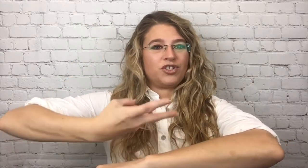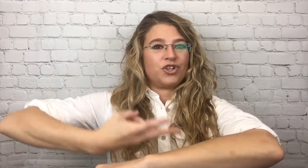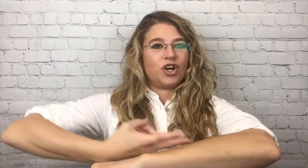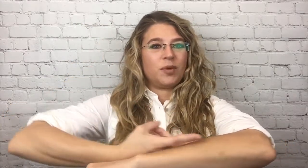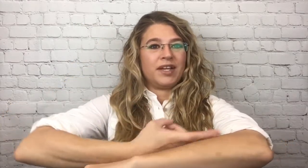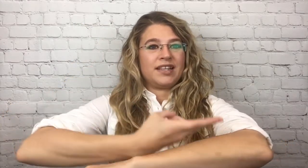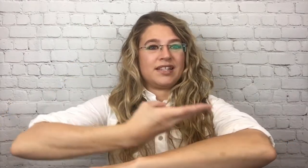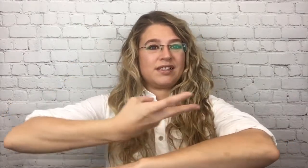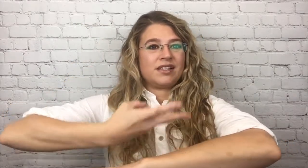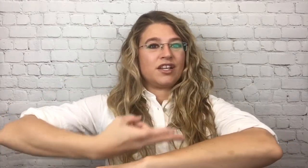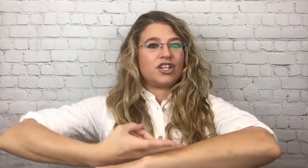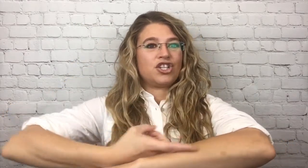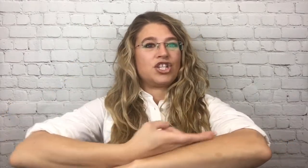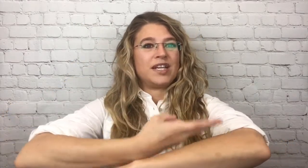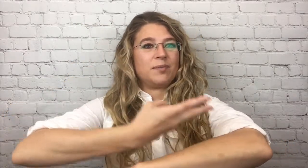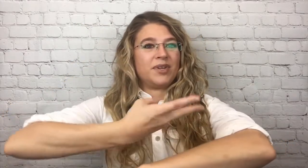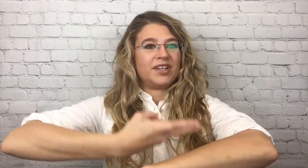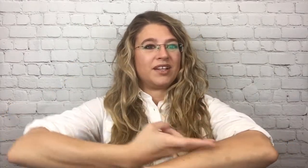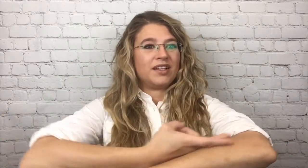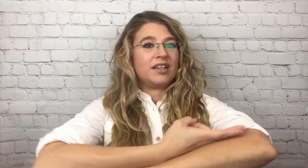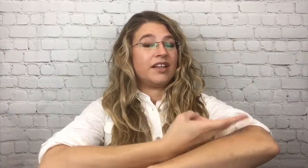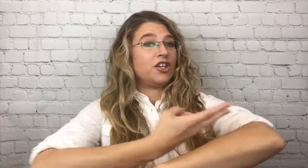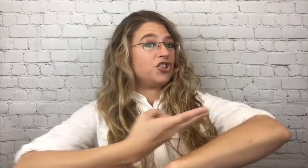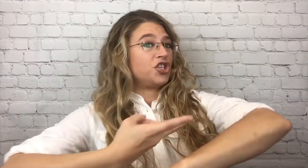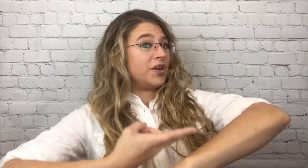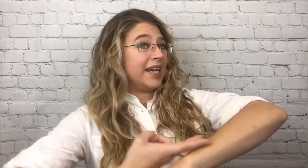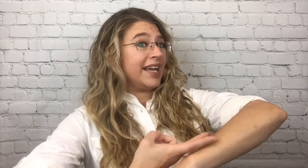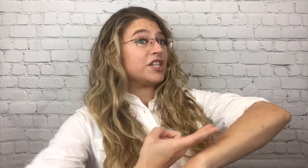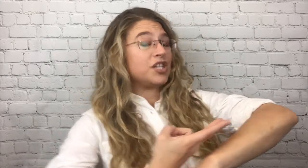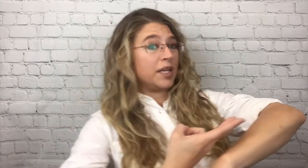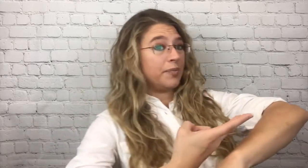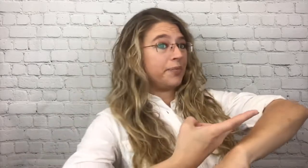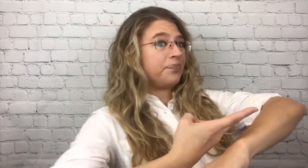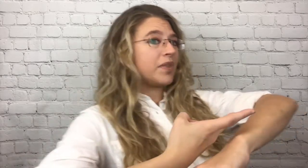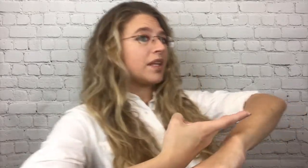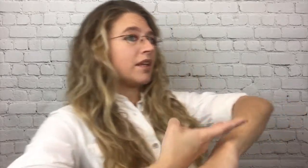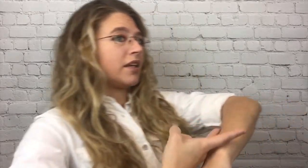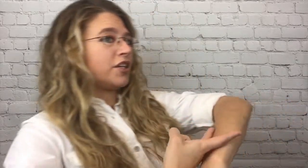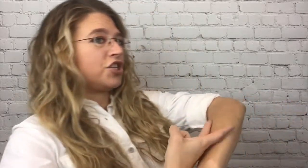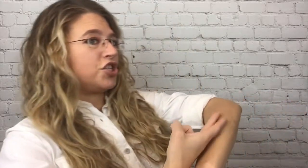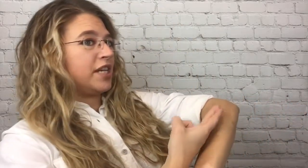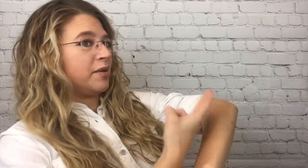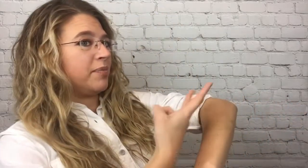your hand like this. Sheep. Like you're shearing a sheep. Sheep.